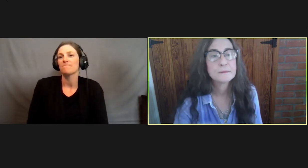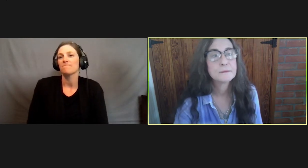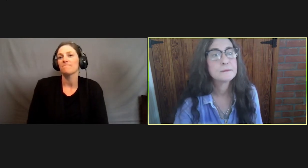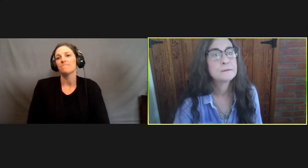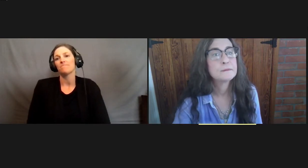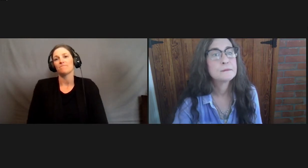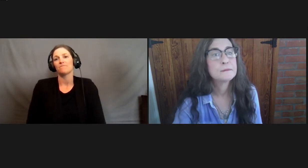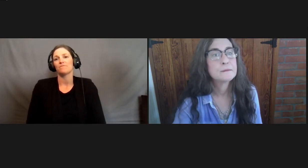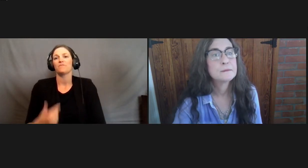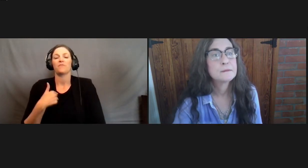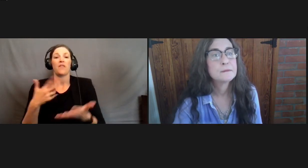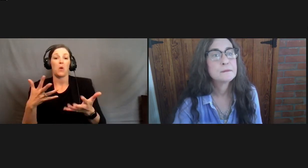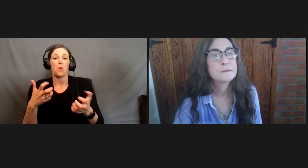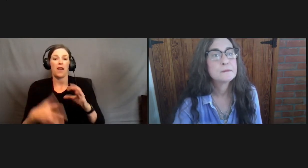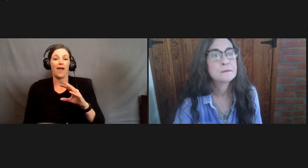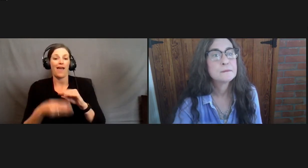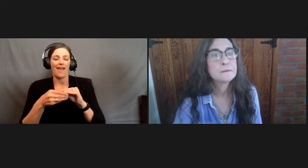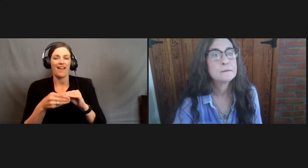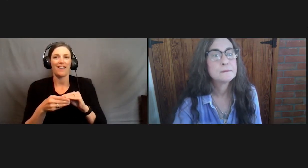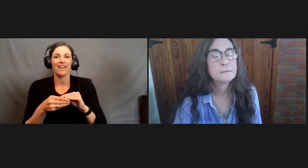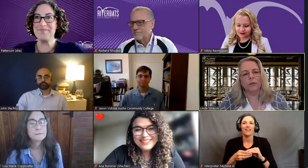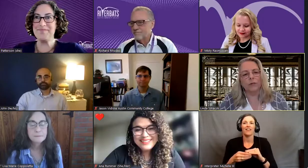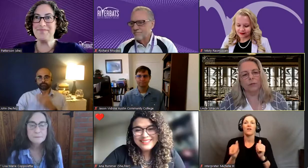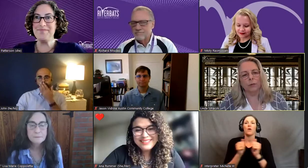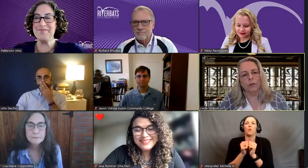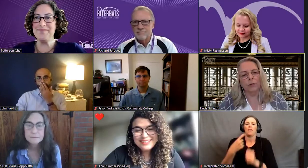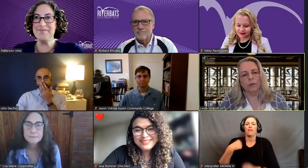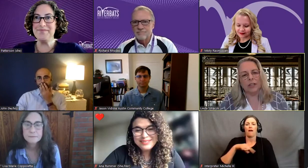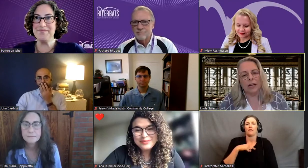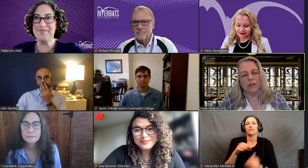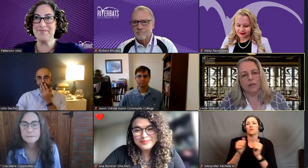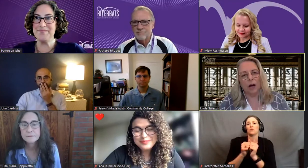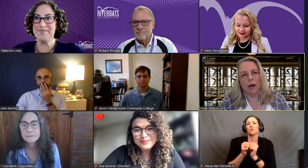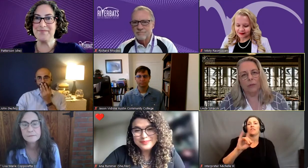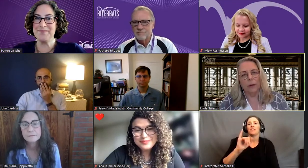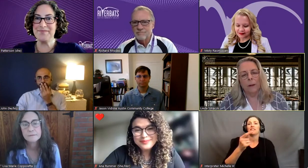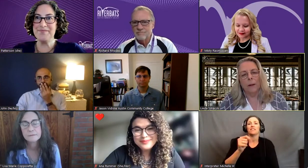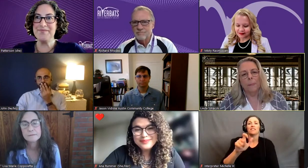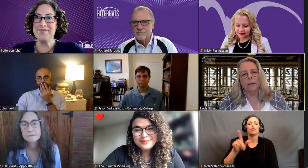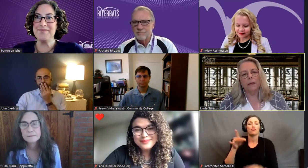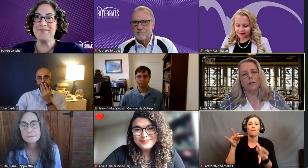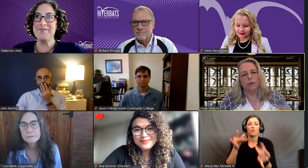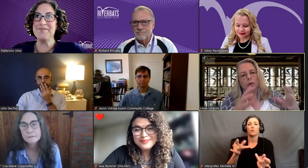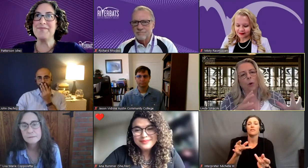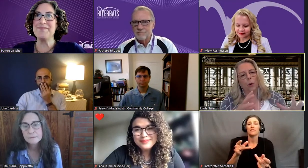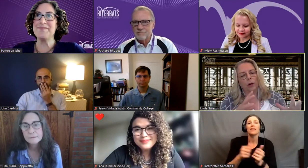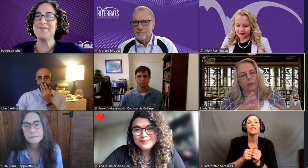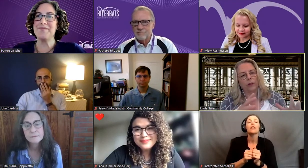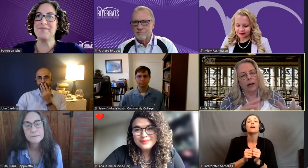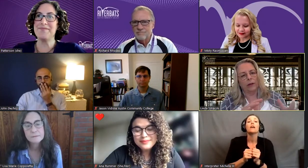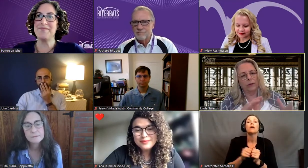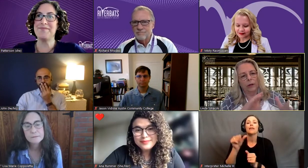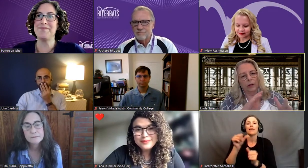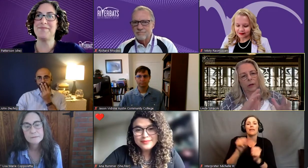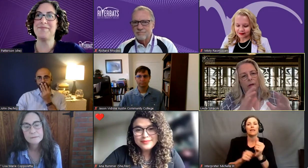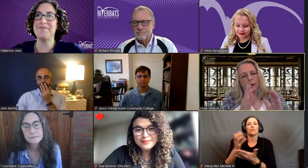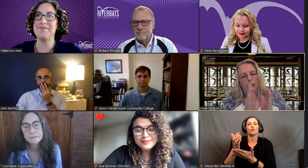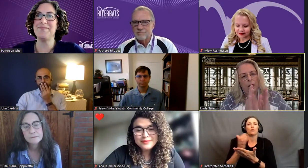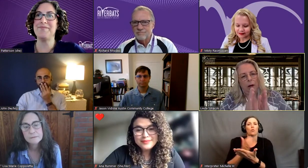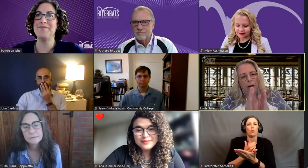I'd like to add that with us, with digital fluency for today's jobs, each course has